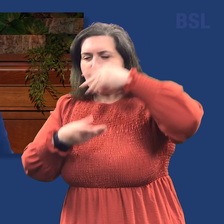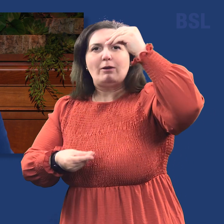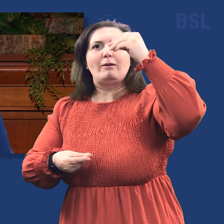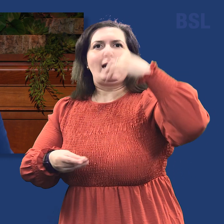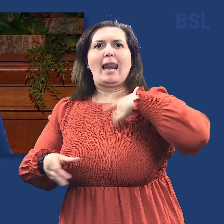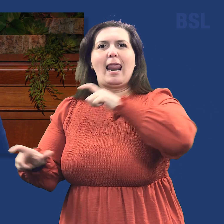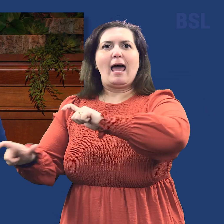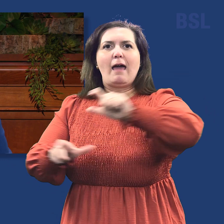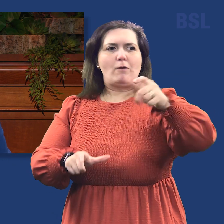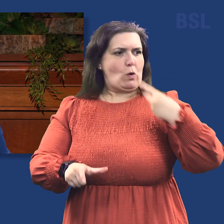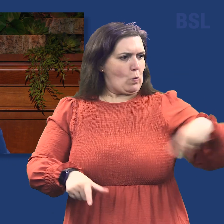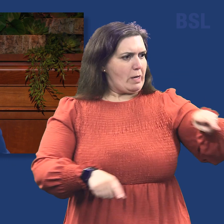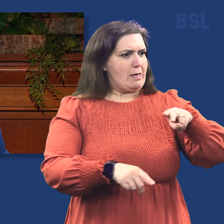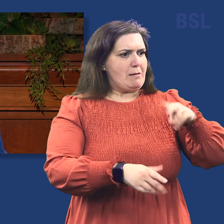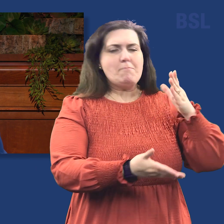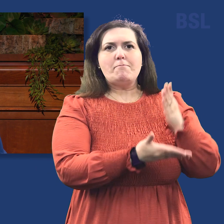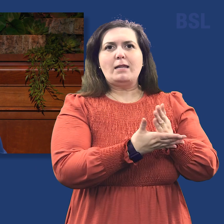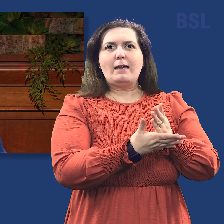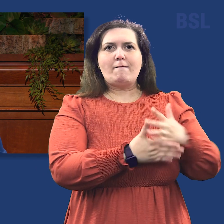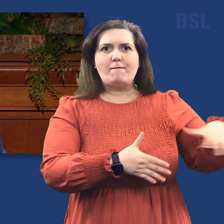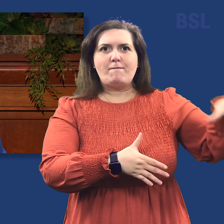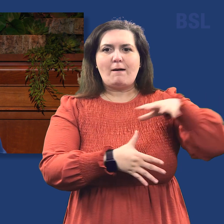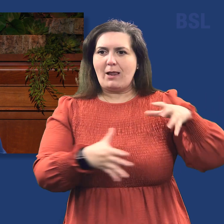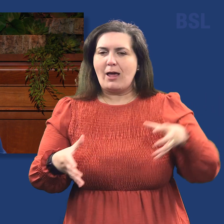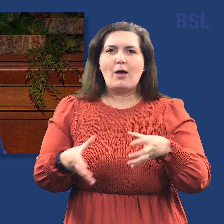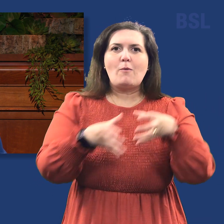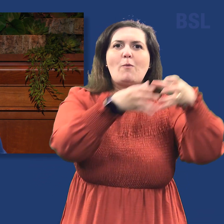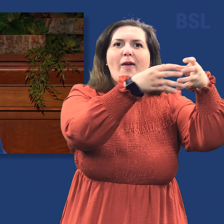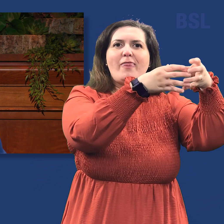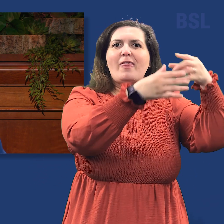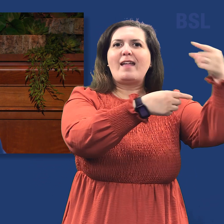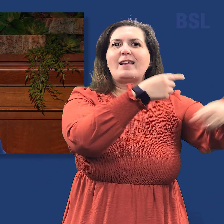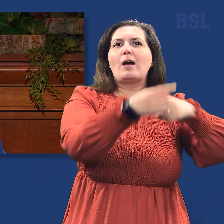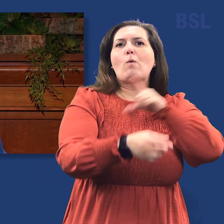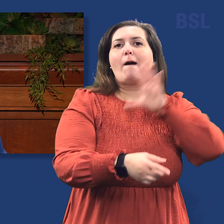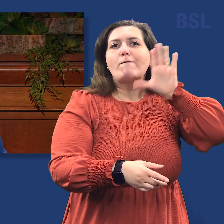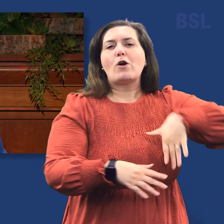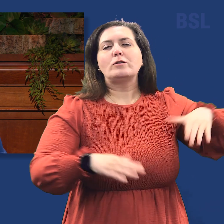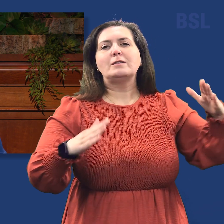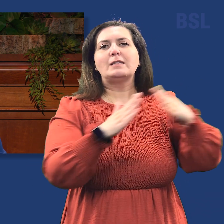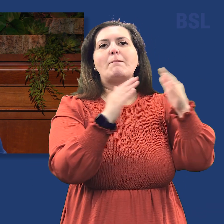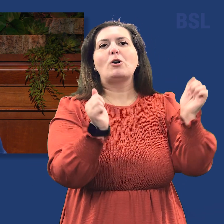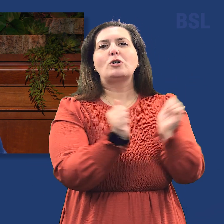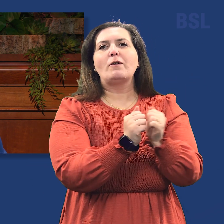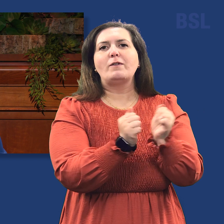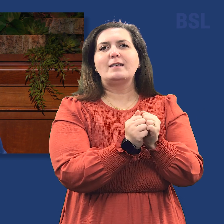believe we will live with her eternally if we adhere to our temple covenants. Faith in our Redeemer and His